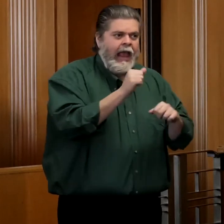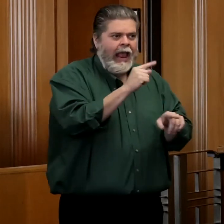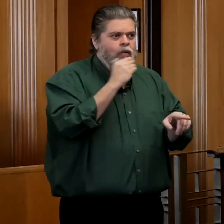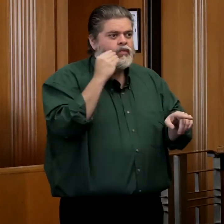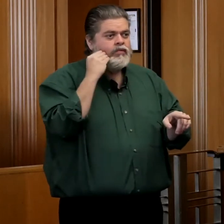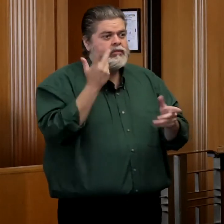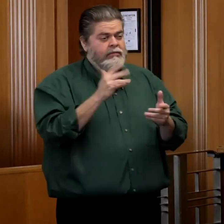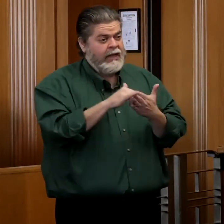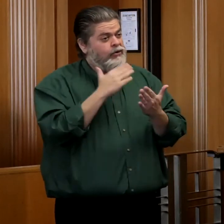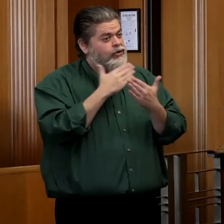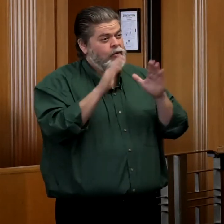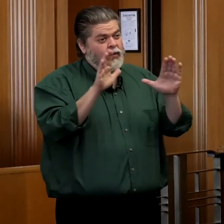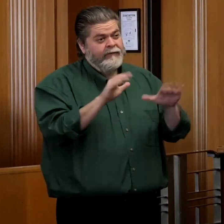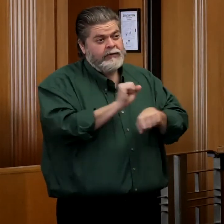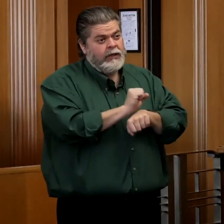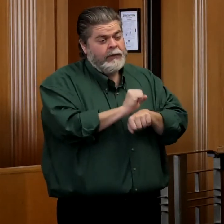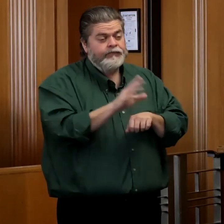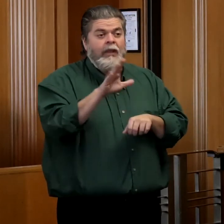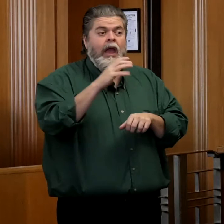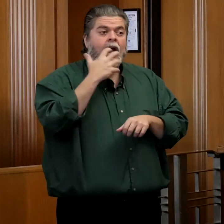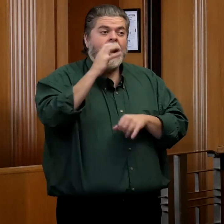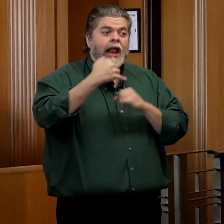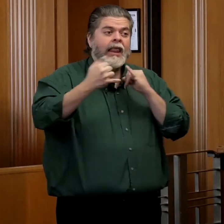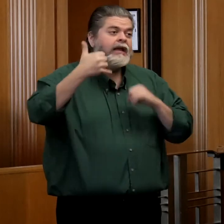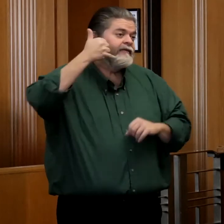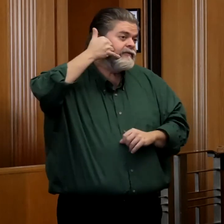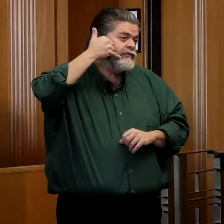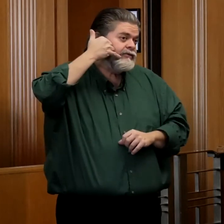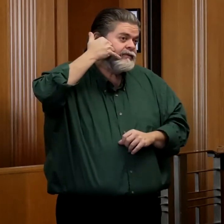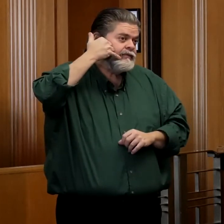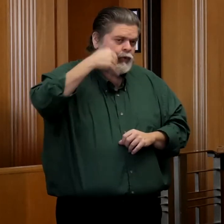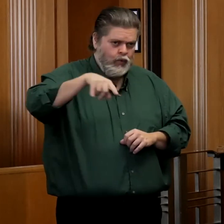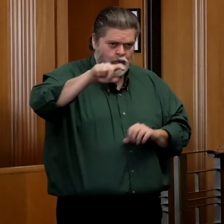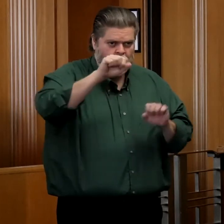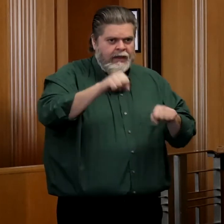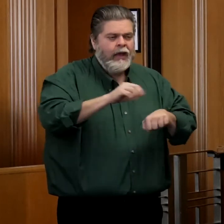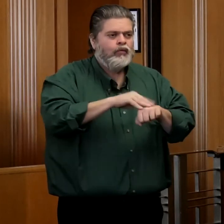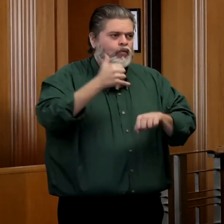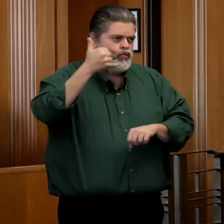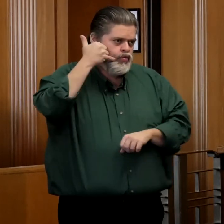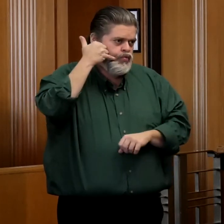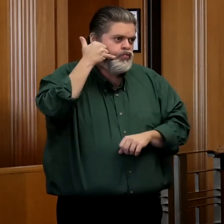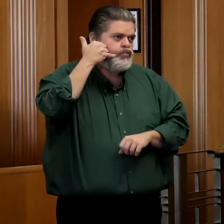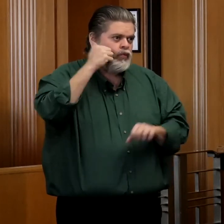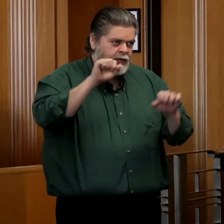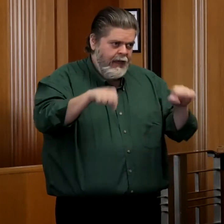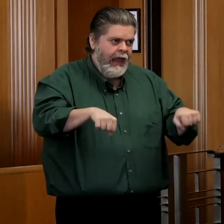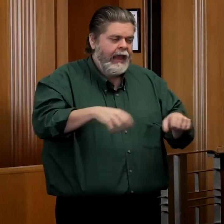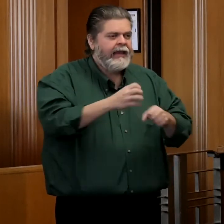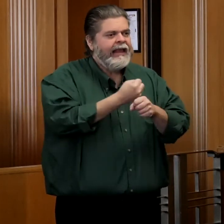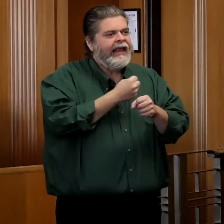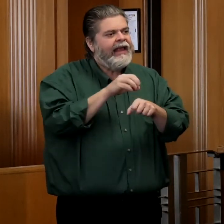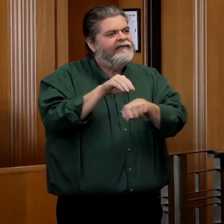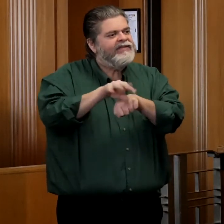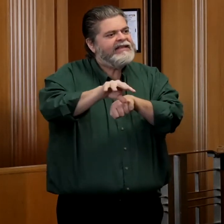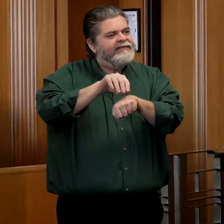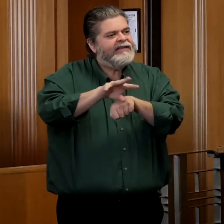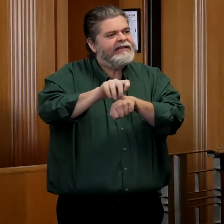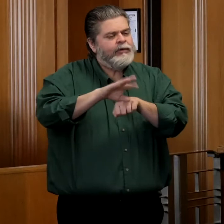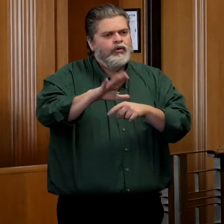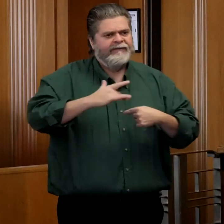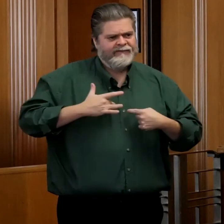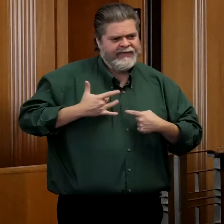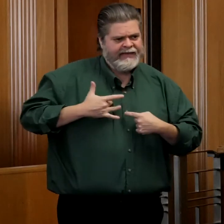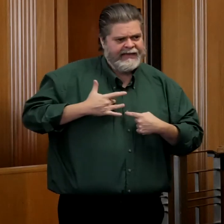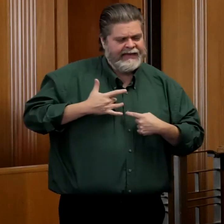Speaking of the COVID hotline, I want you to know you can call this line, and you can get expert advice on symptom